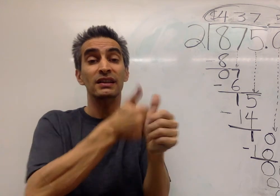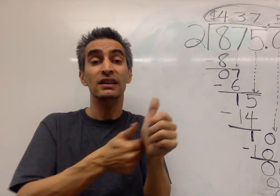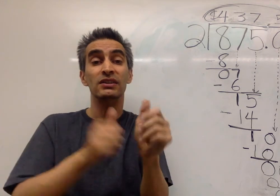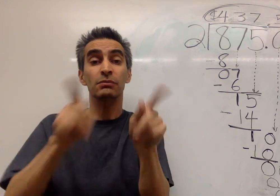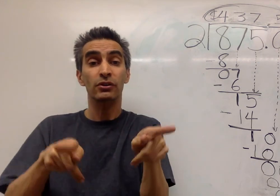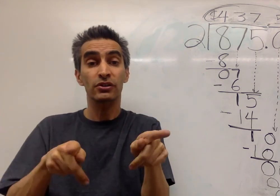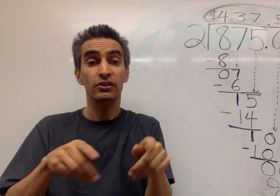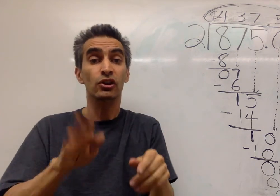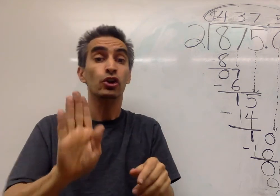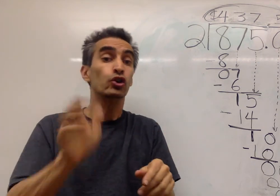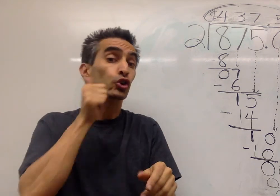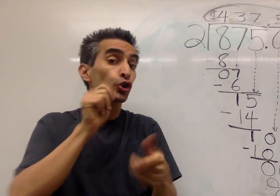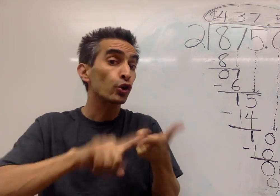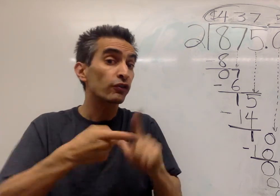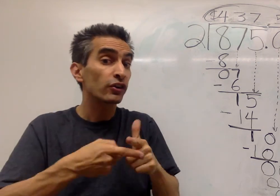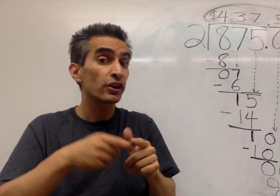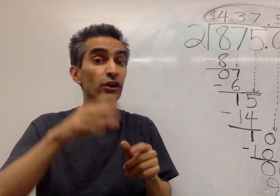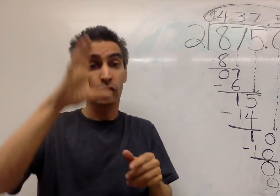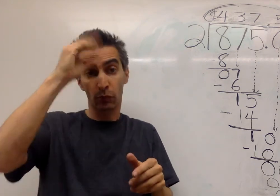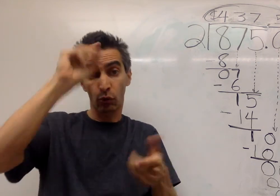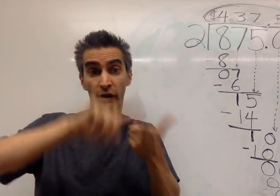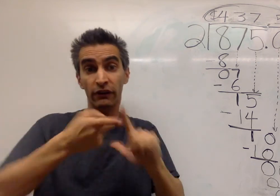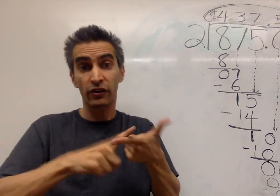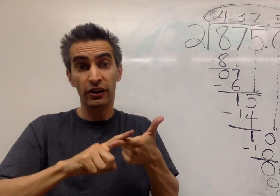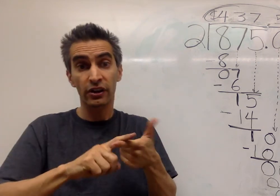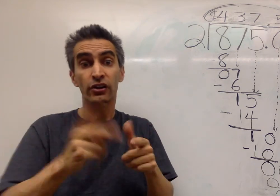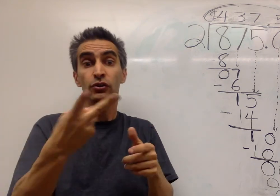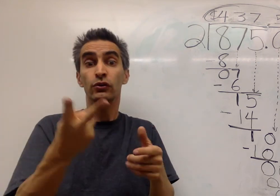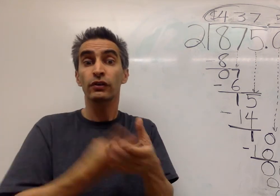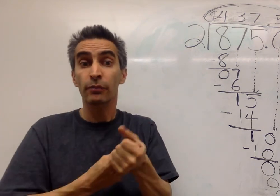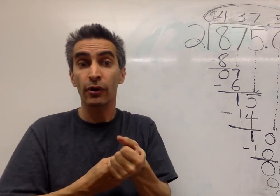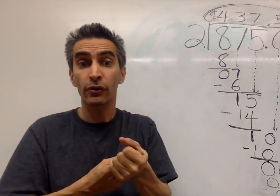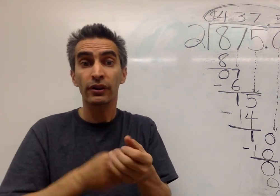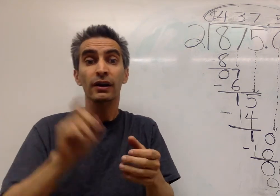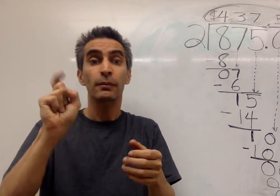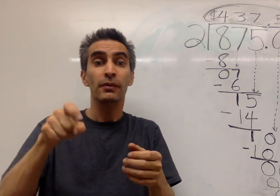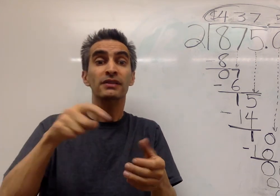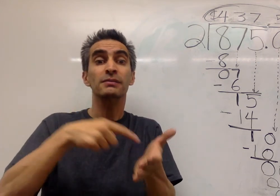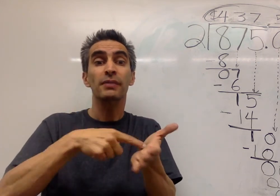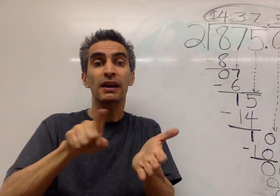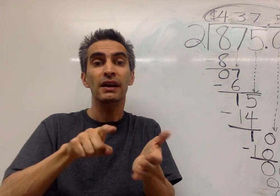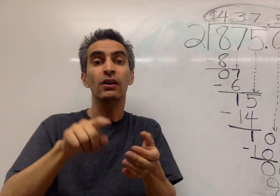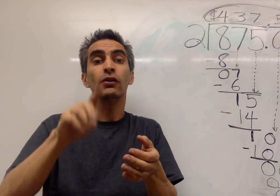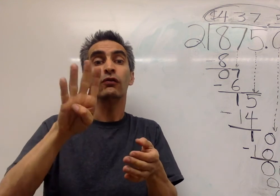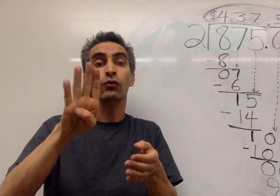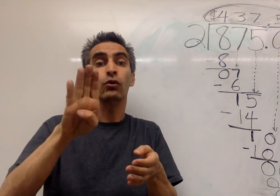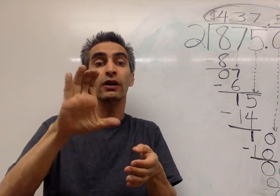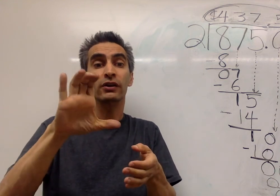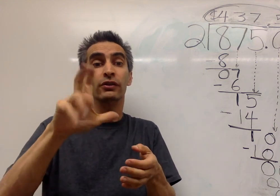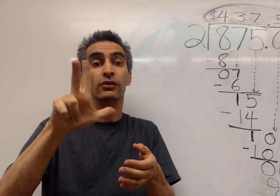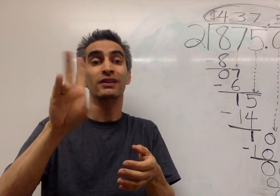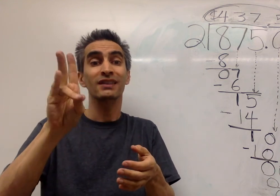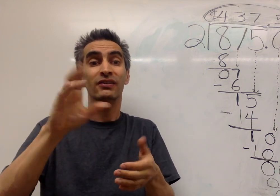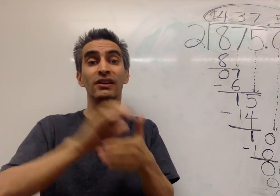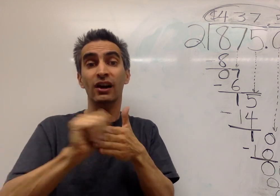This means that each person, girlfriend, your boyfriend, the two of you got to pay $437